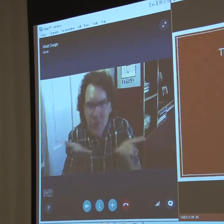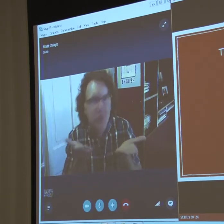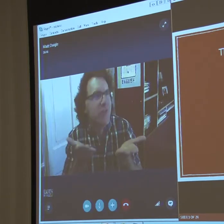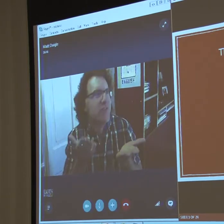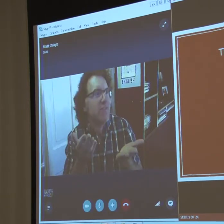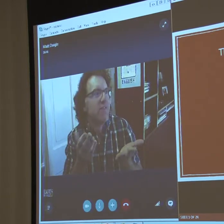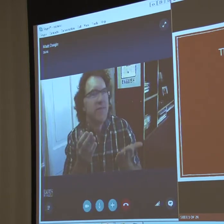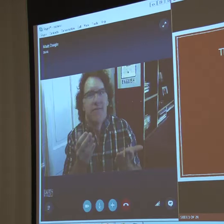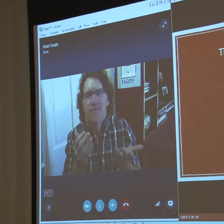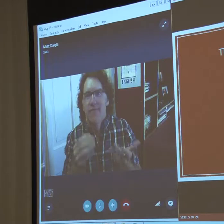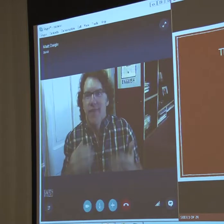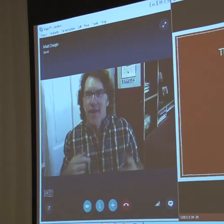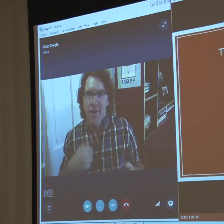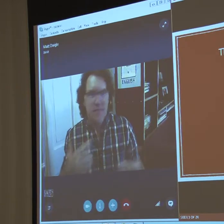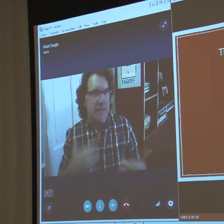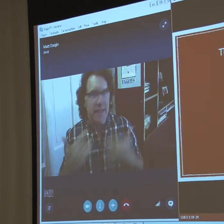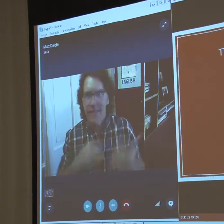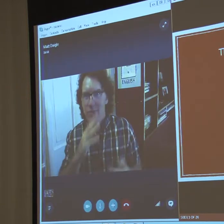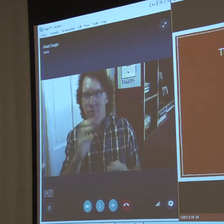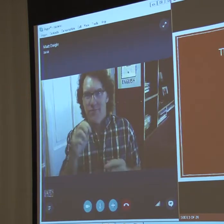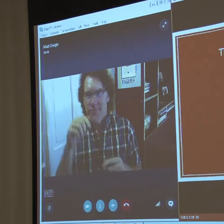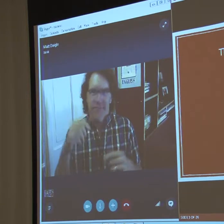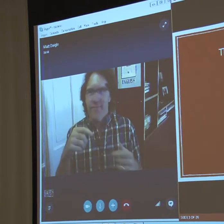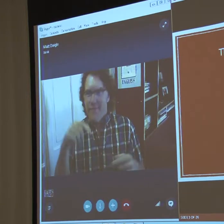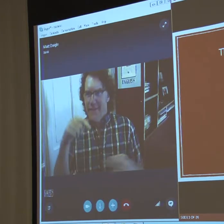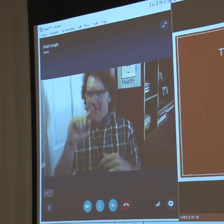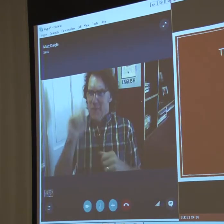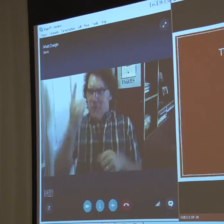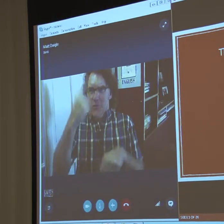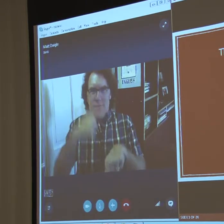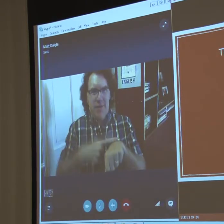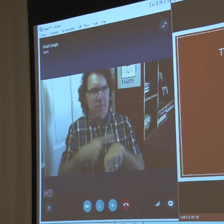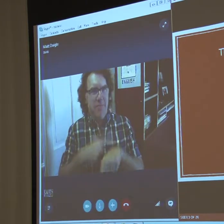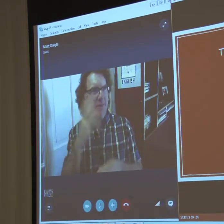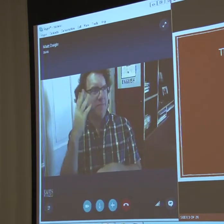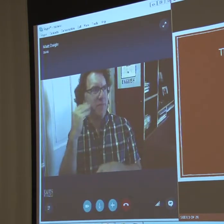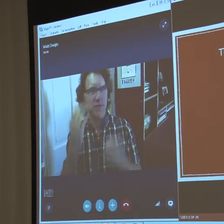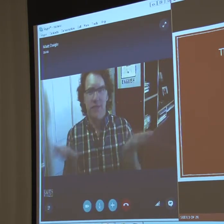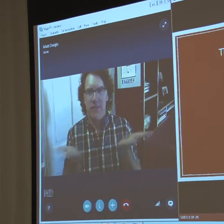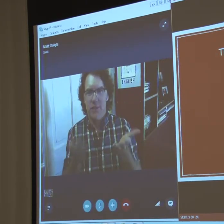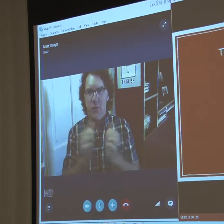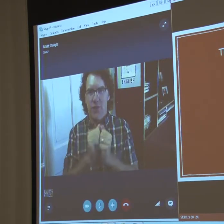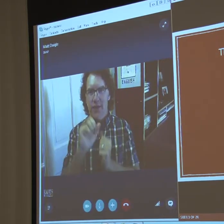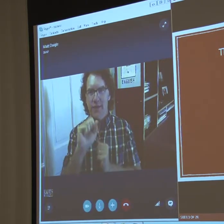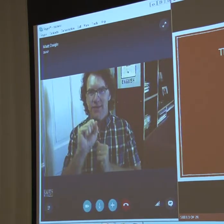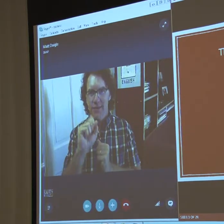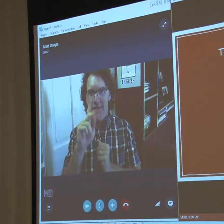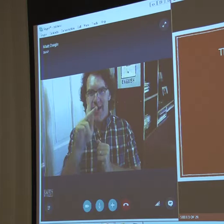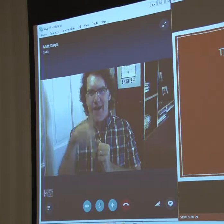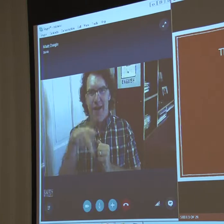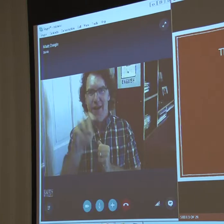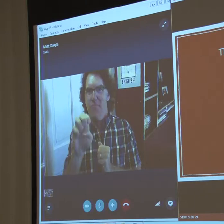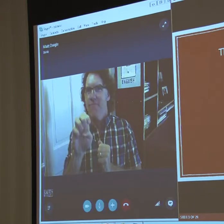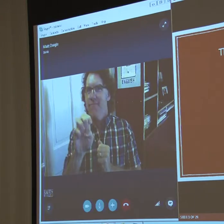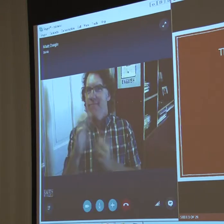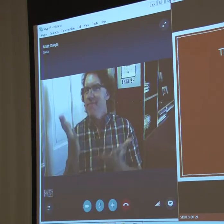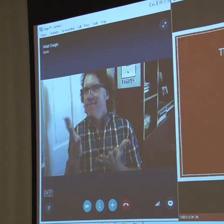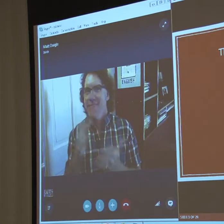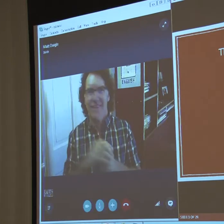Of course, again, I wanted to stress that we're very excited to meet all you and be here with you. This is the first time